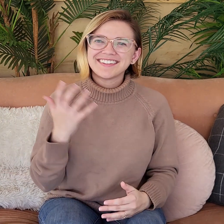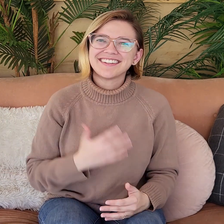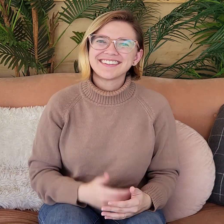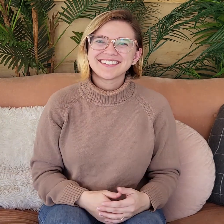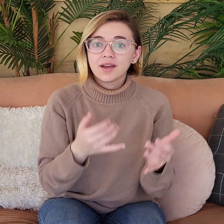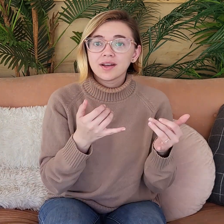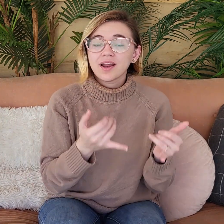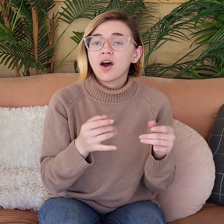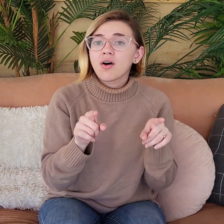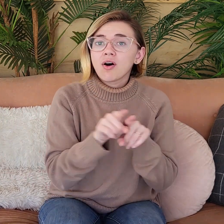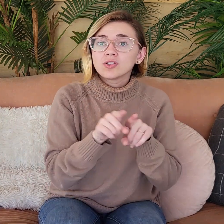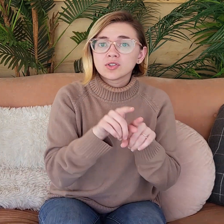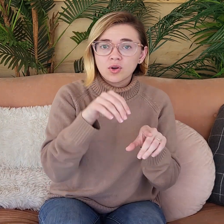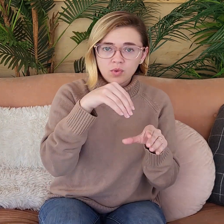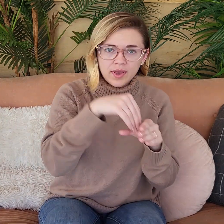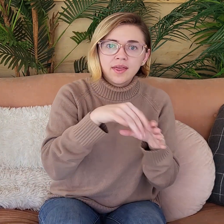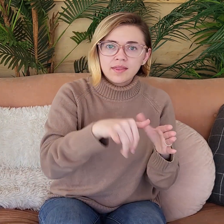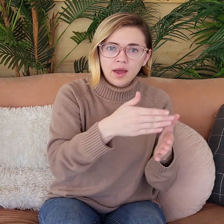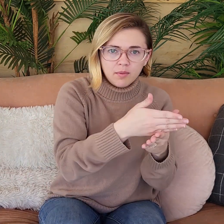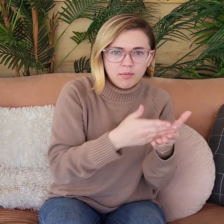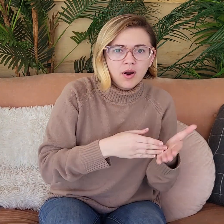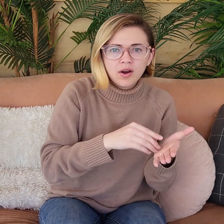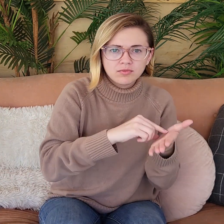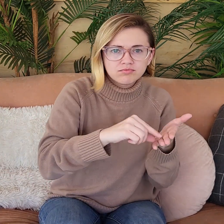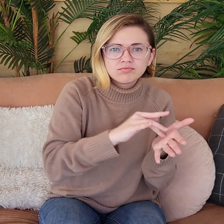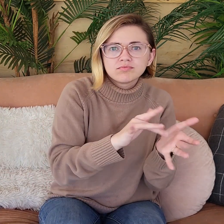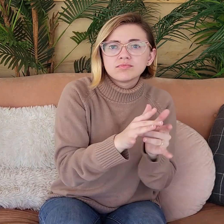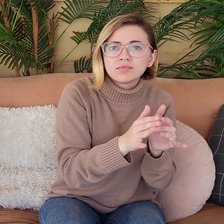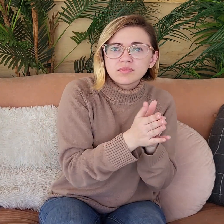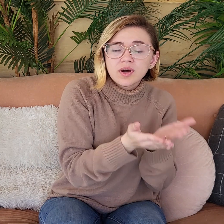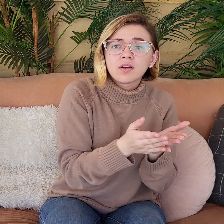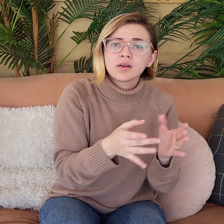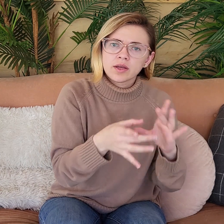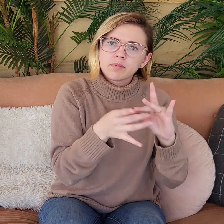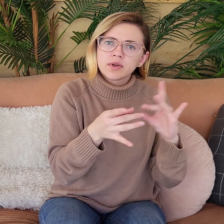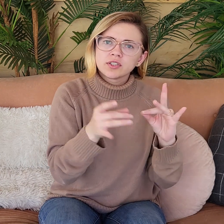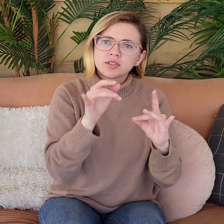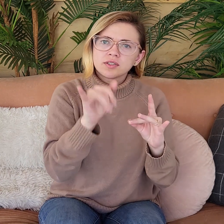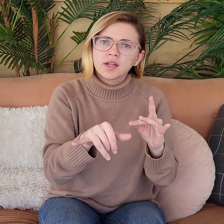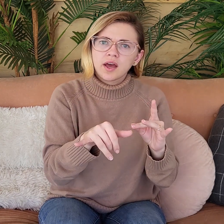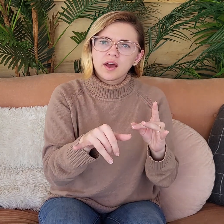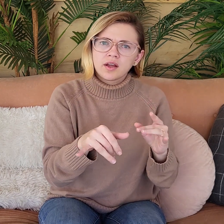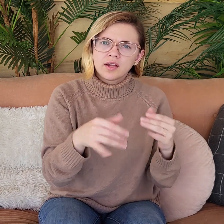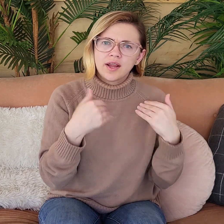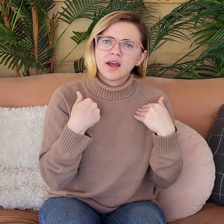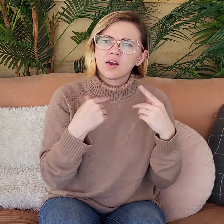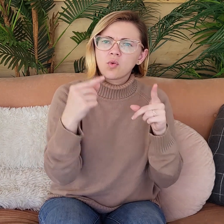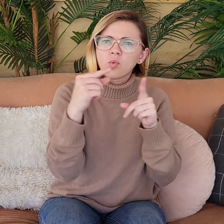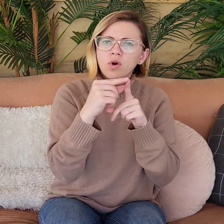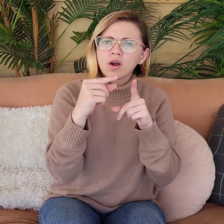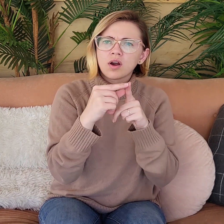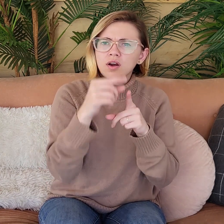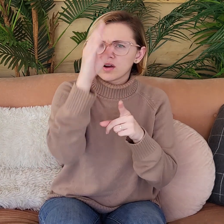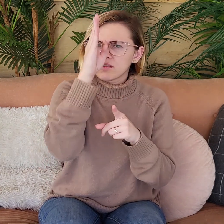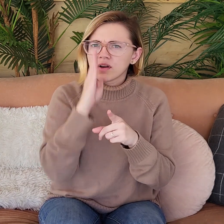than the darkness. It's amazing. Now, also in that part of scripture, it mentions